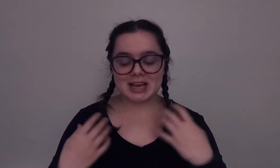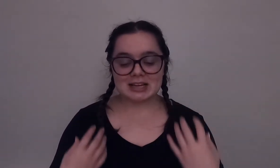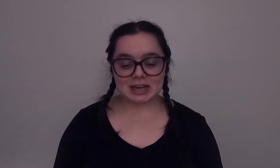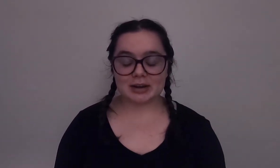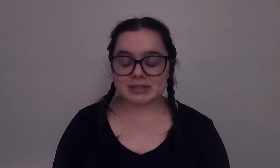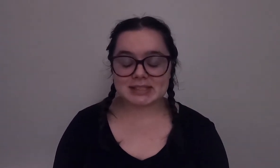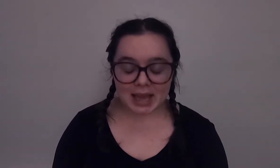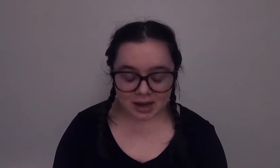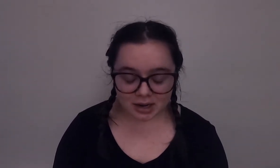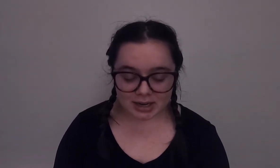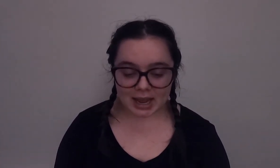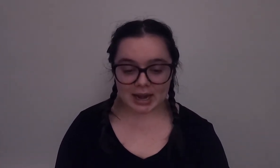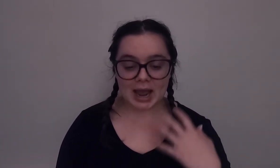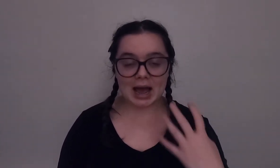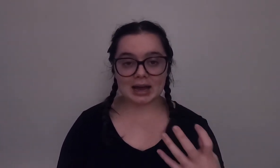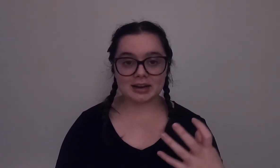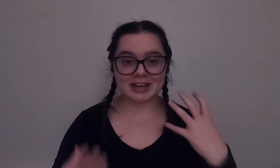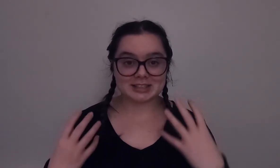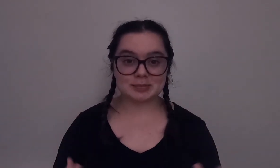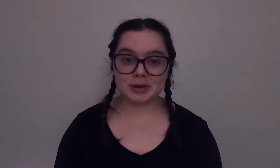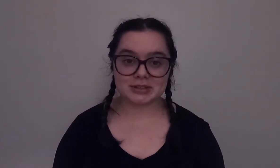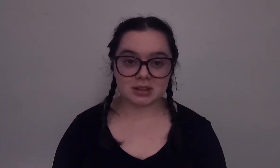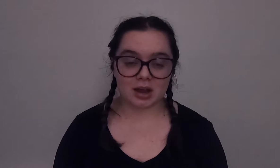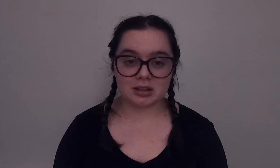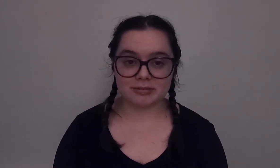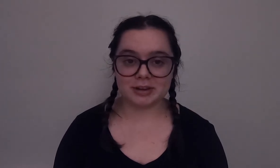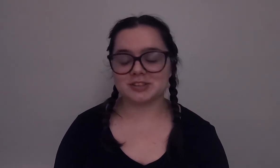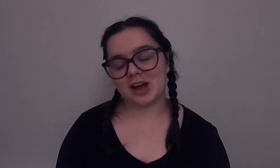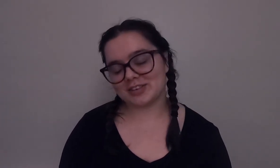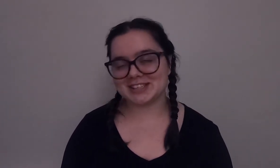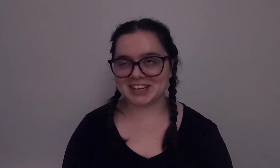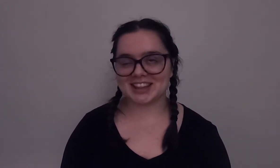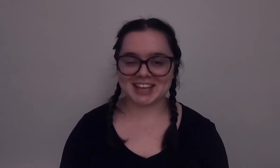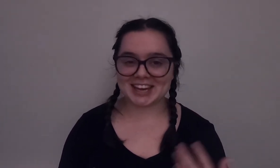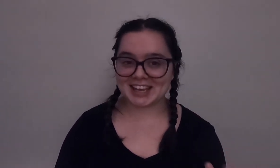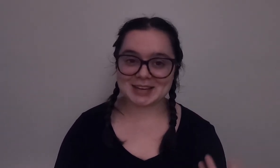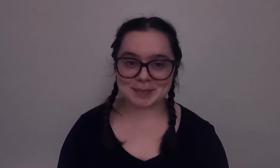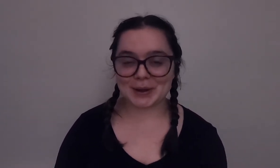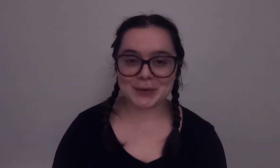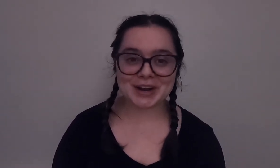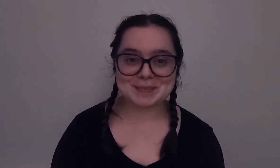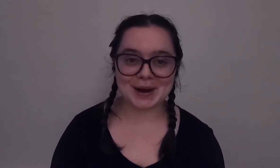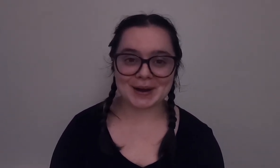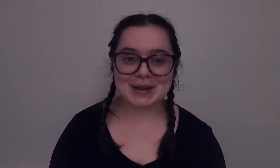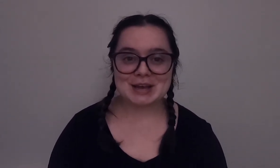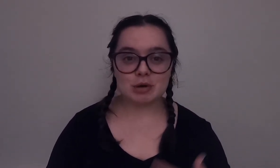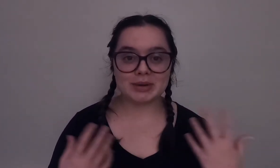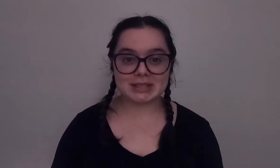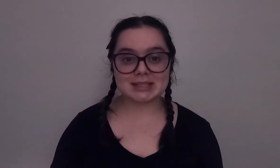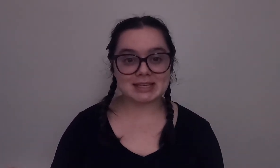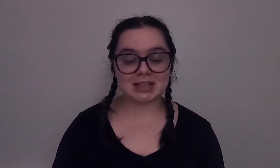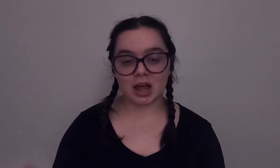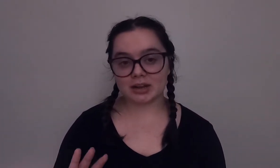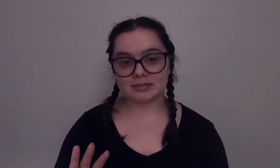that I was scared and I had experienced a lot of the fears obviously not the getting eaten by an orca part but we did see a lot of